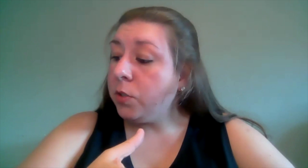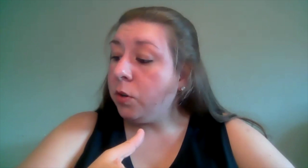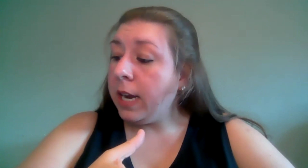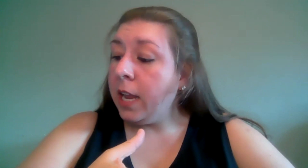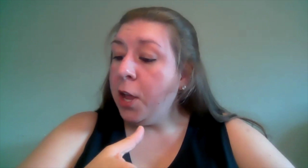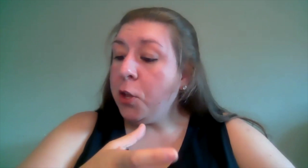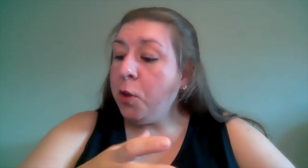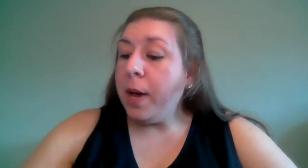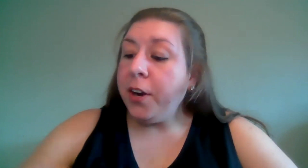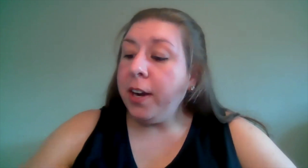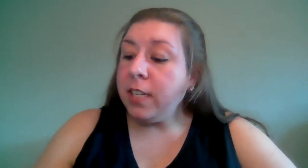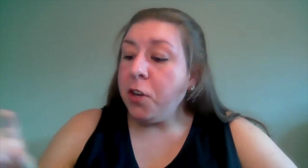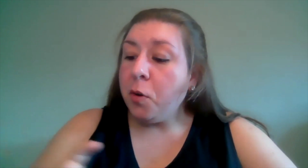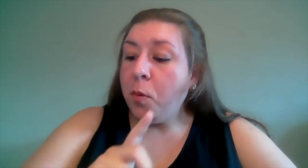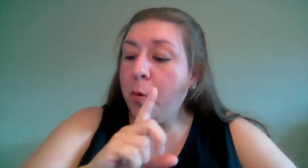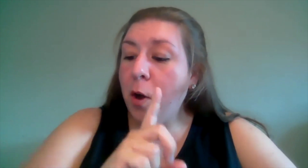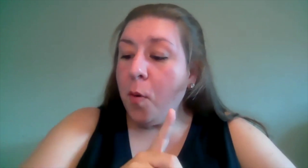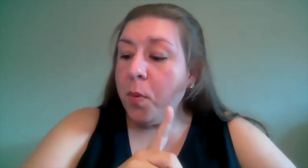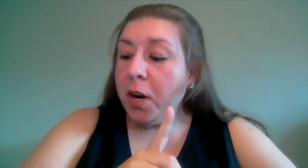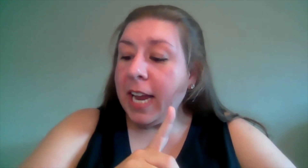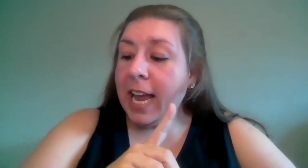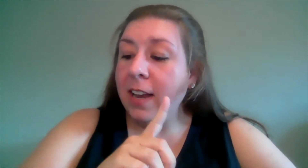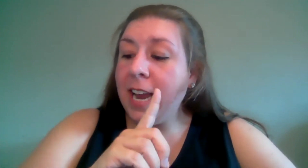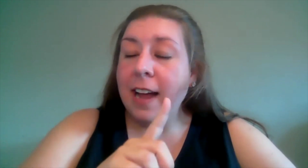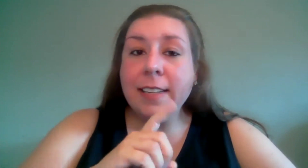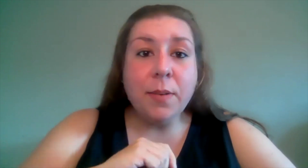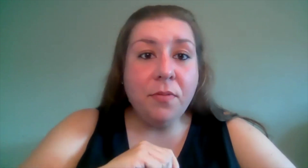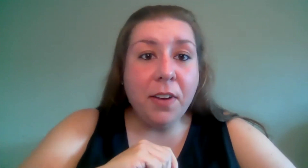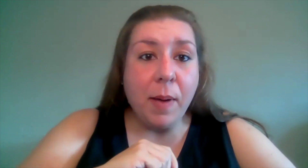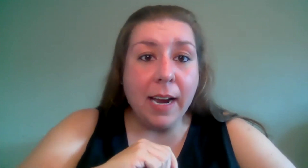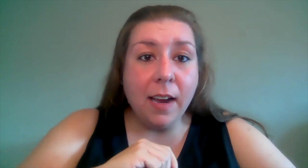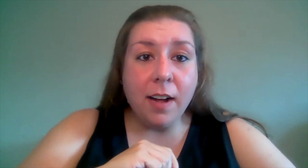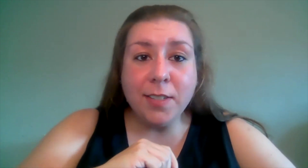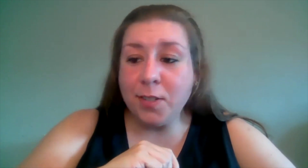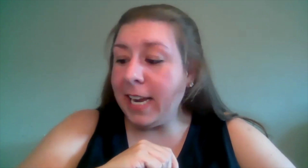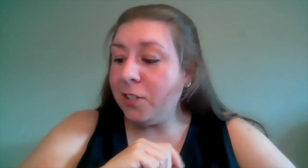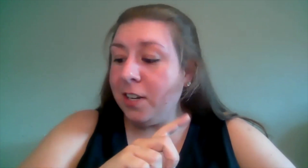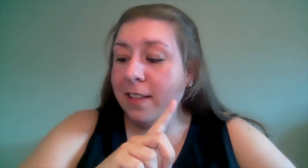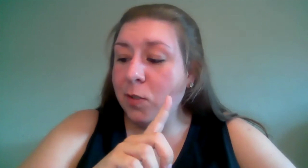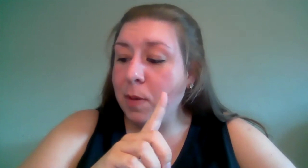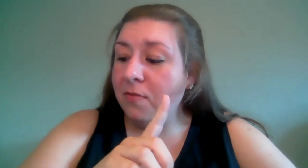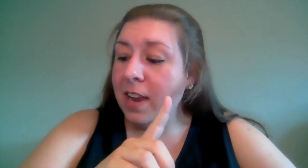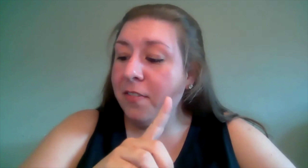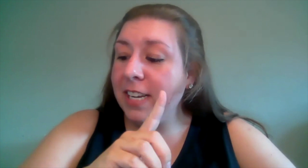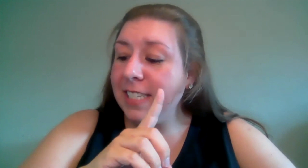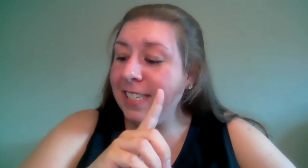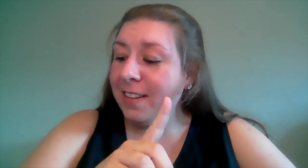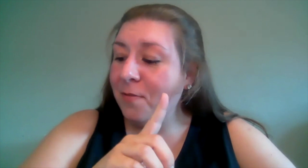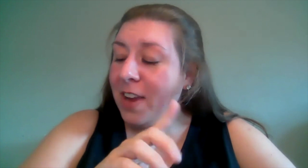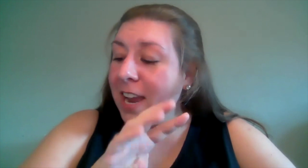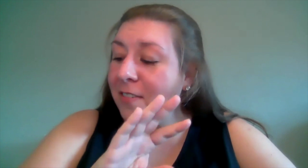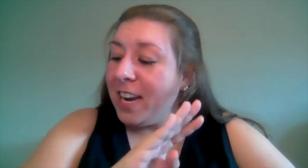story you better have done your homework and gotten some feedback and consultation this is my favorite favorite